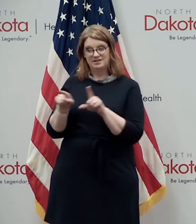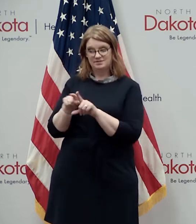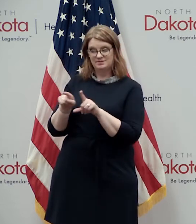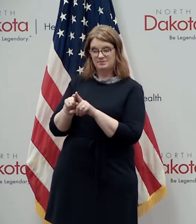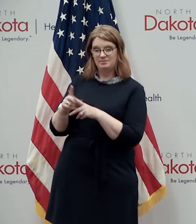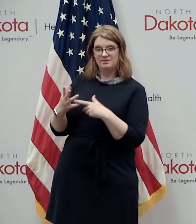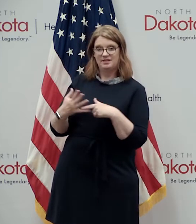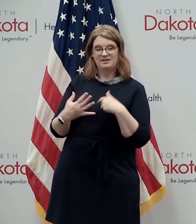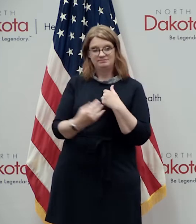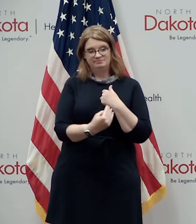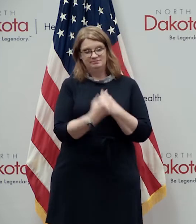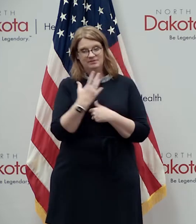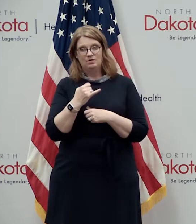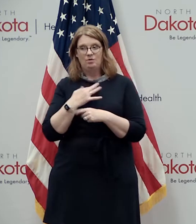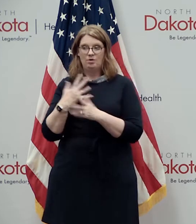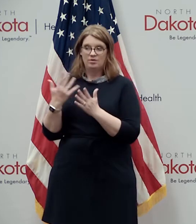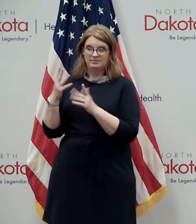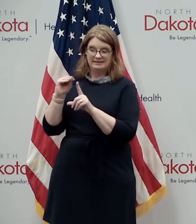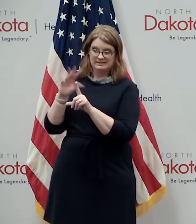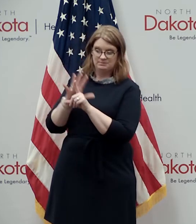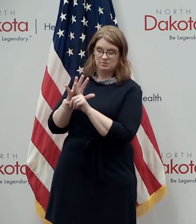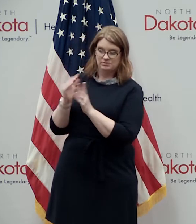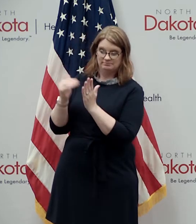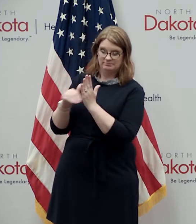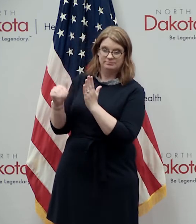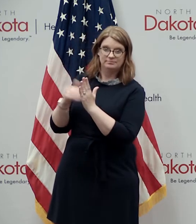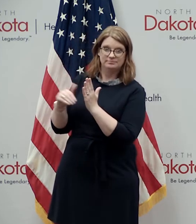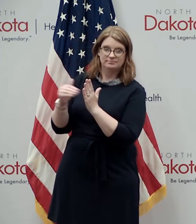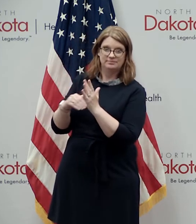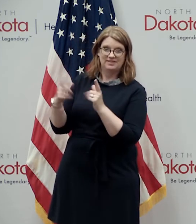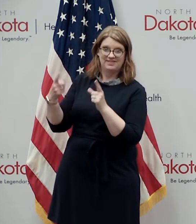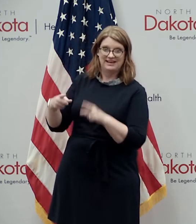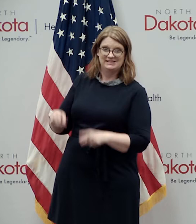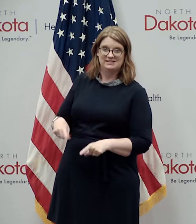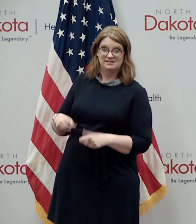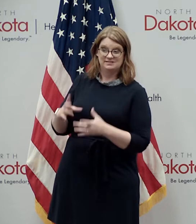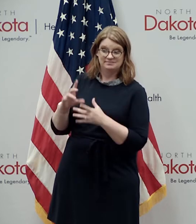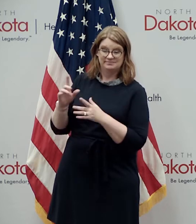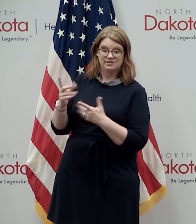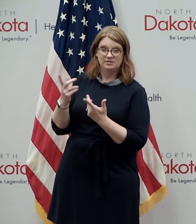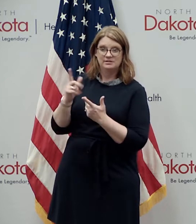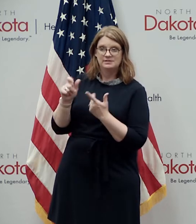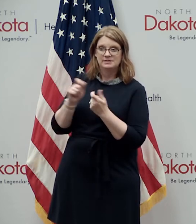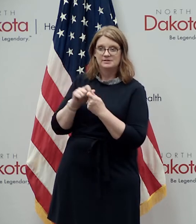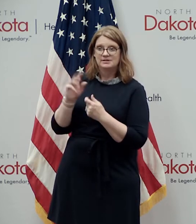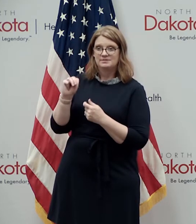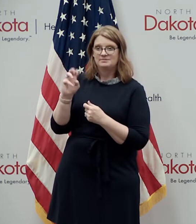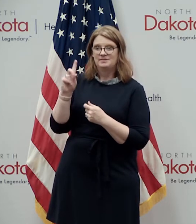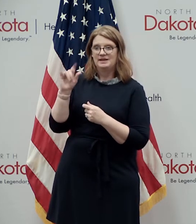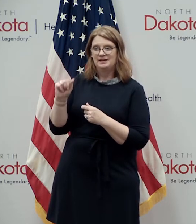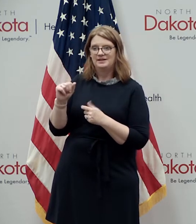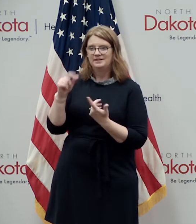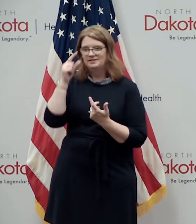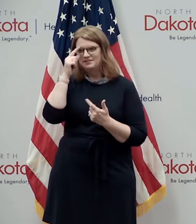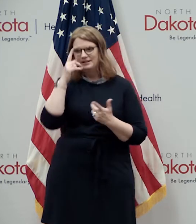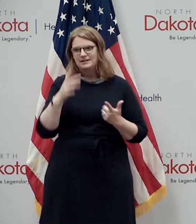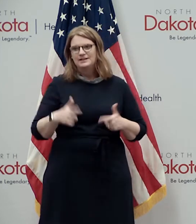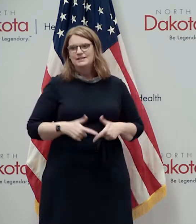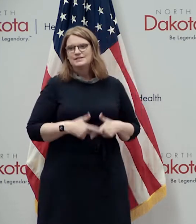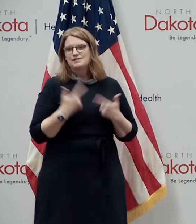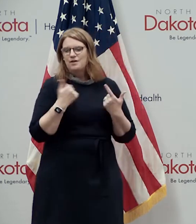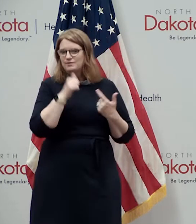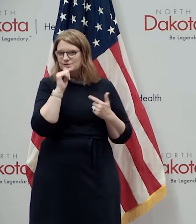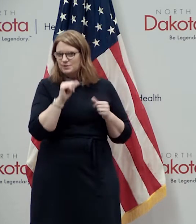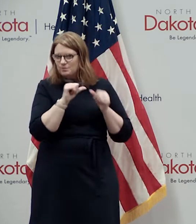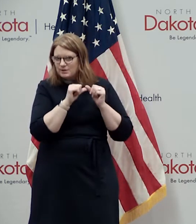through repeated exposure to media coverage of the incident uh with good news is that survivors are resilient often